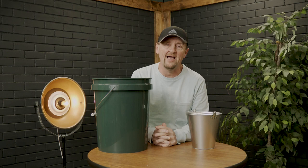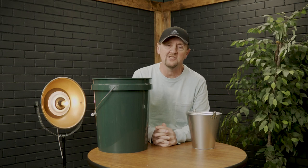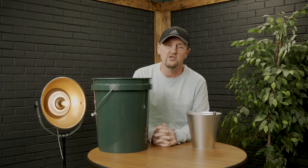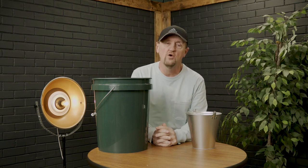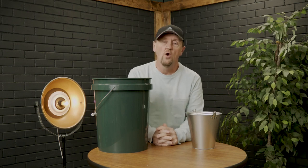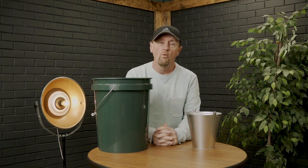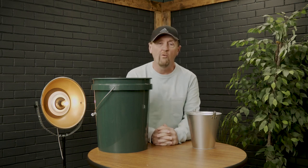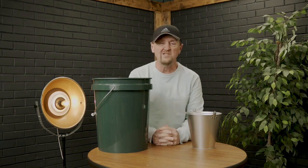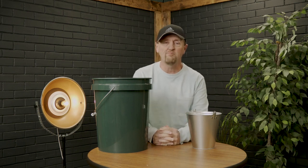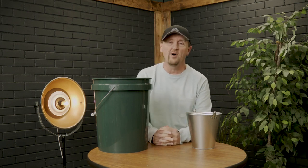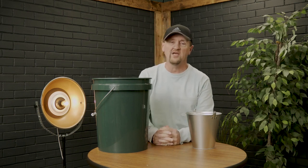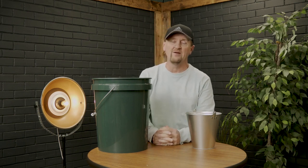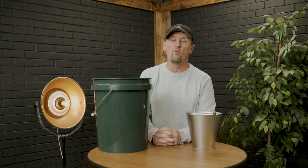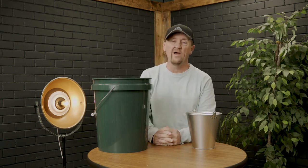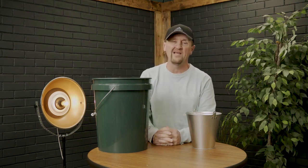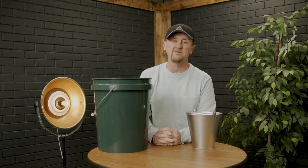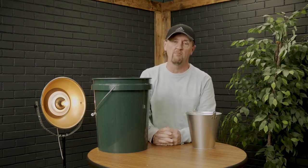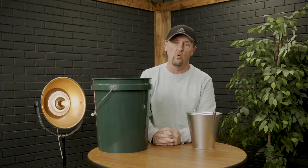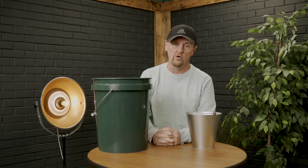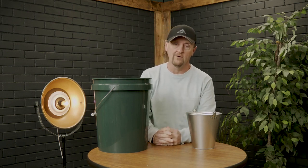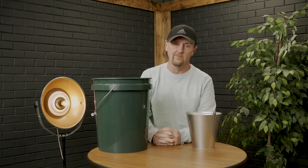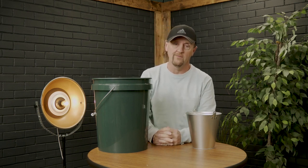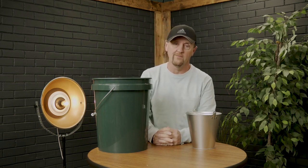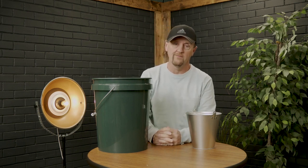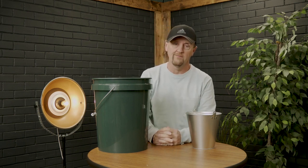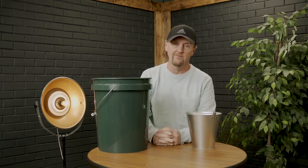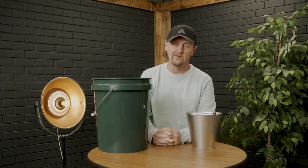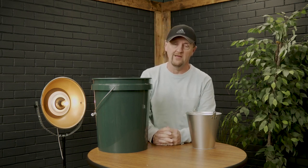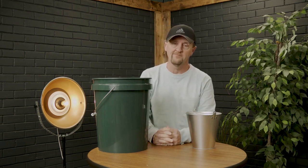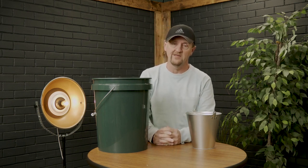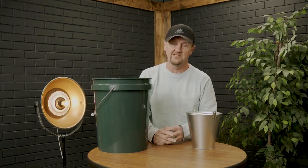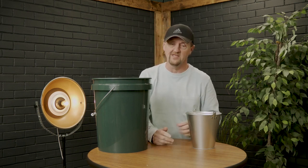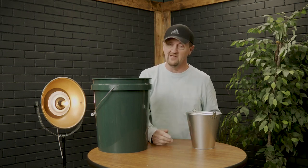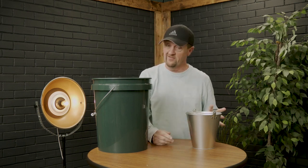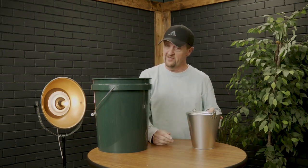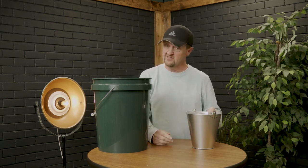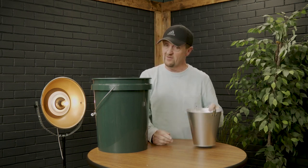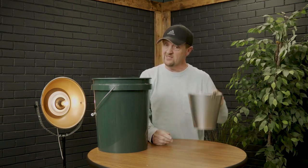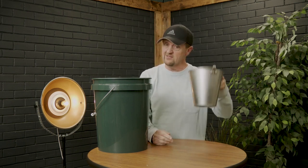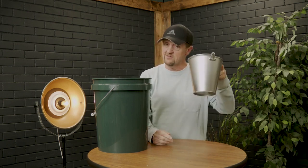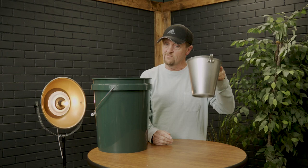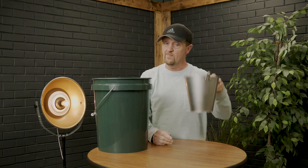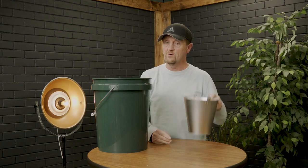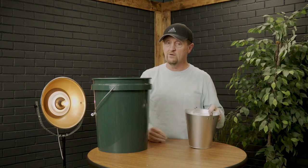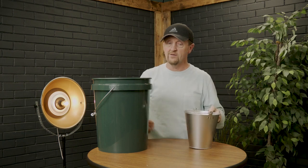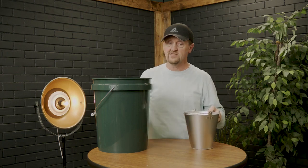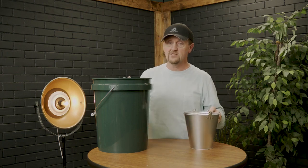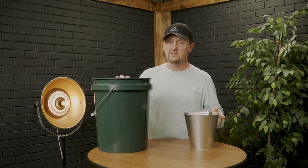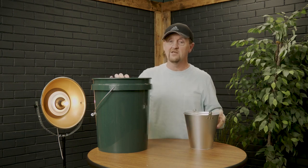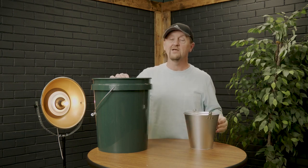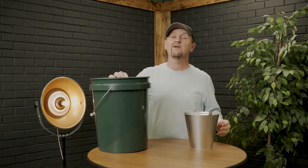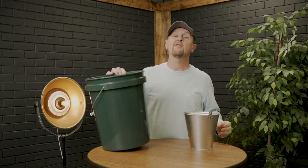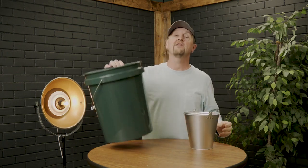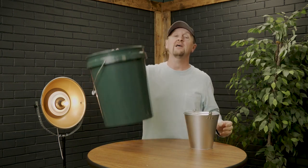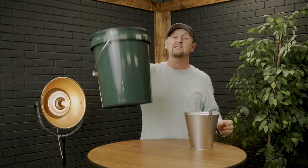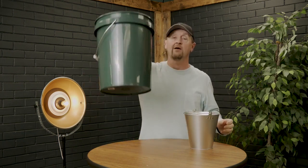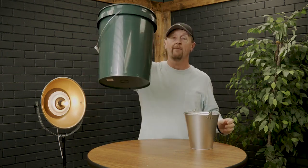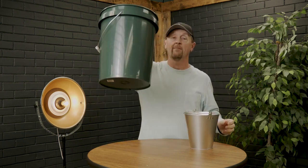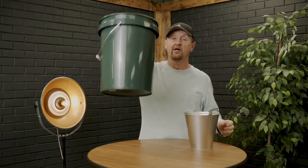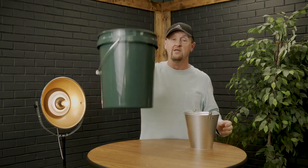ask you which bucket weighs more okay is it this bucket or is it this bucket